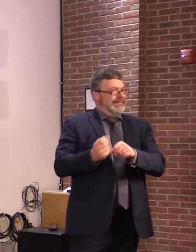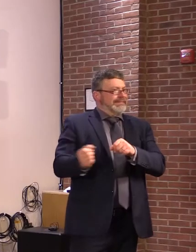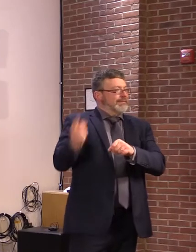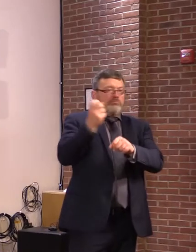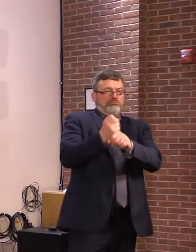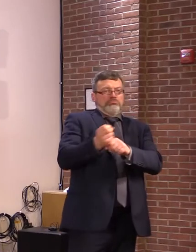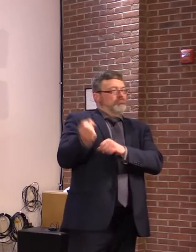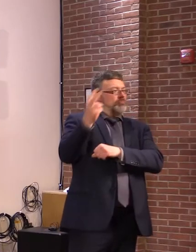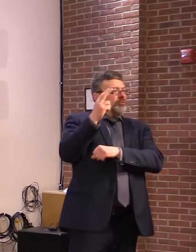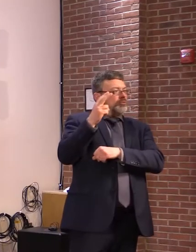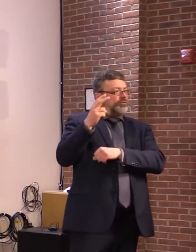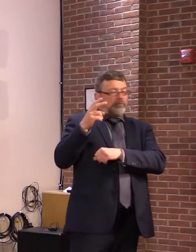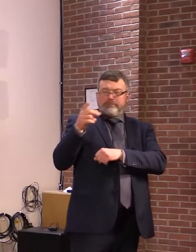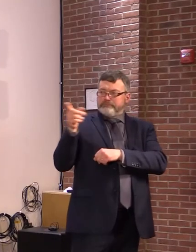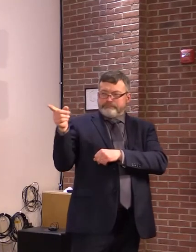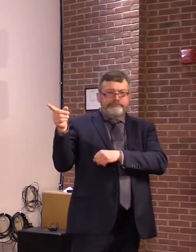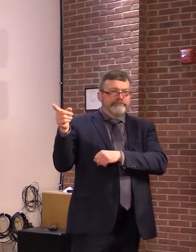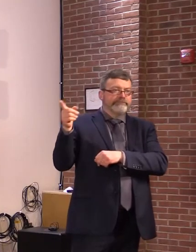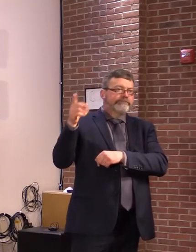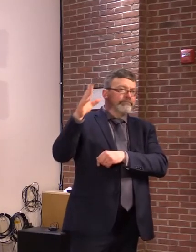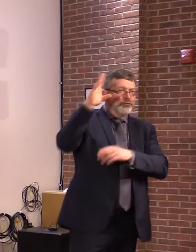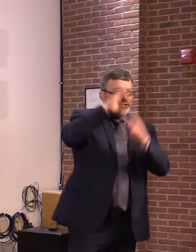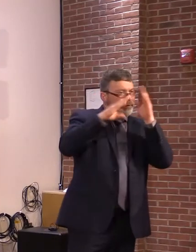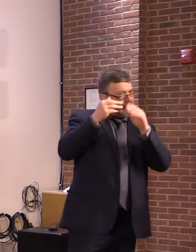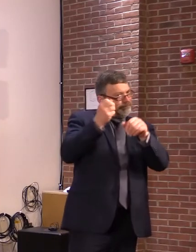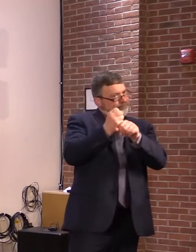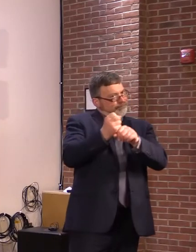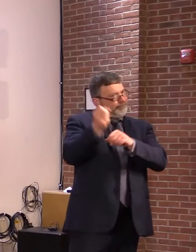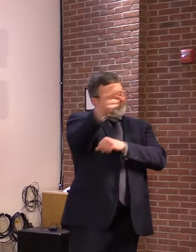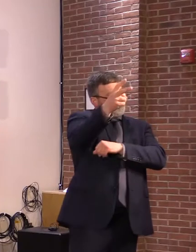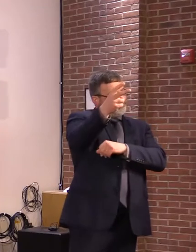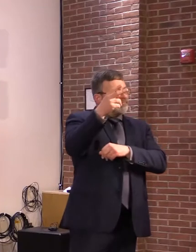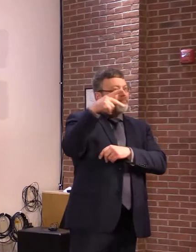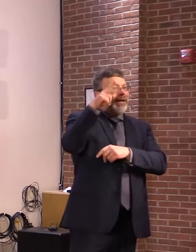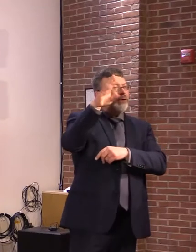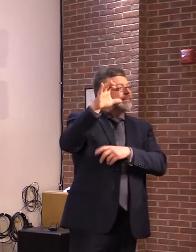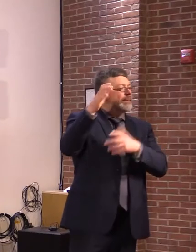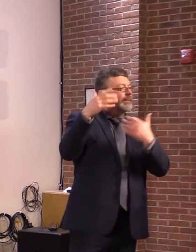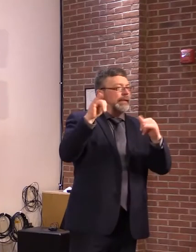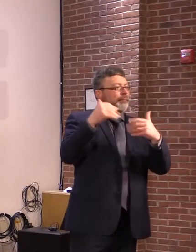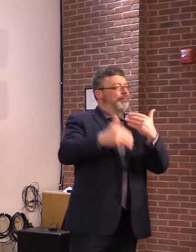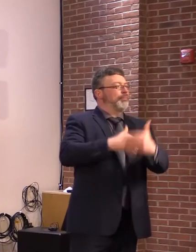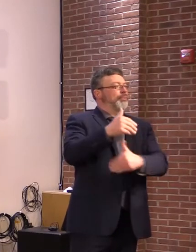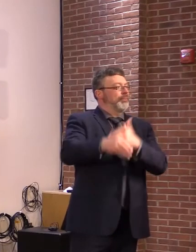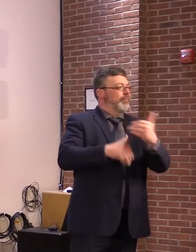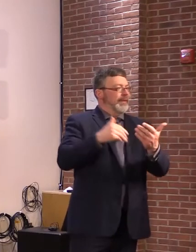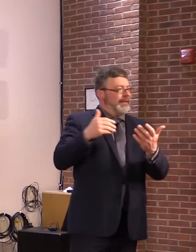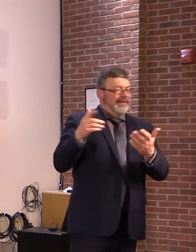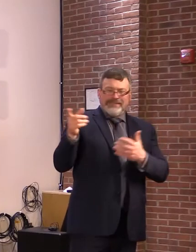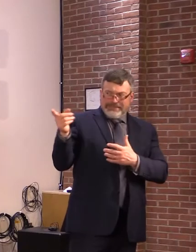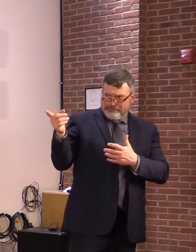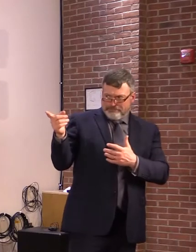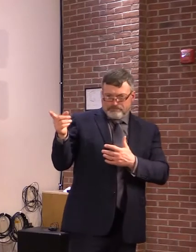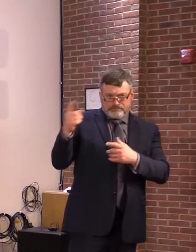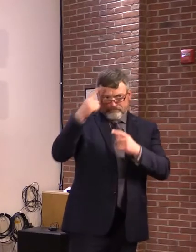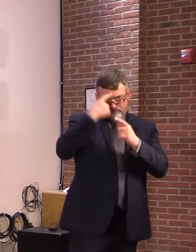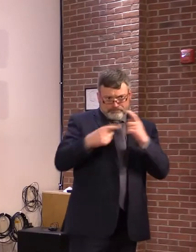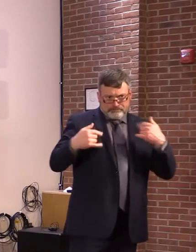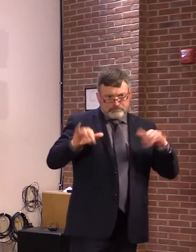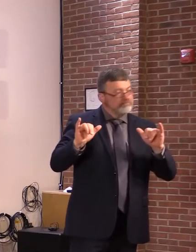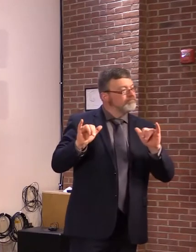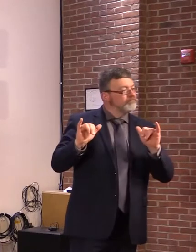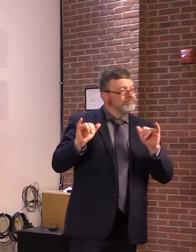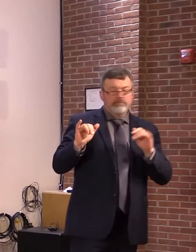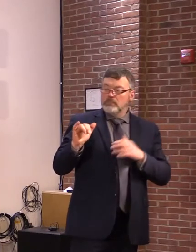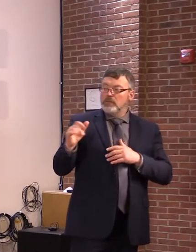PUC is going to design the program, and then we'll get to two years from now, and you will still not like it, and you will have the ability to beat it with that. Well, I may